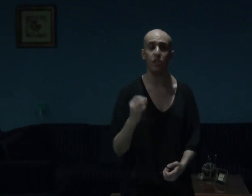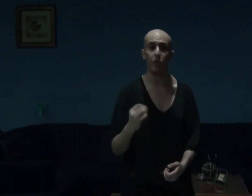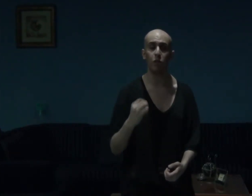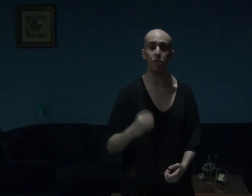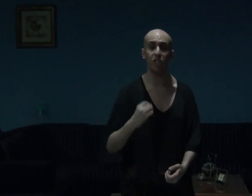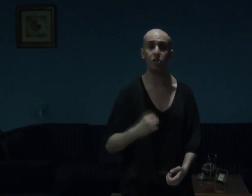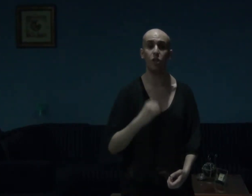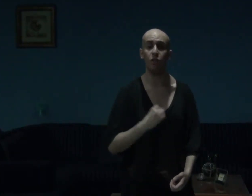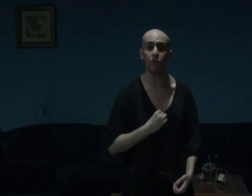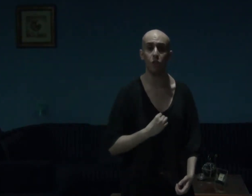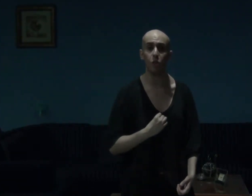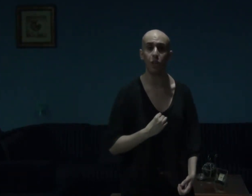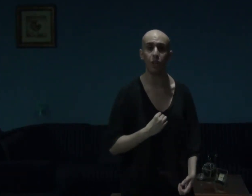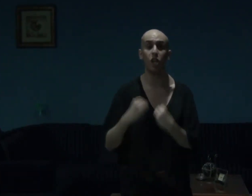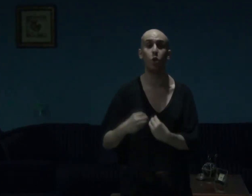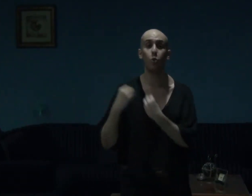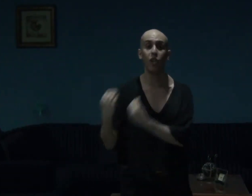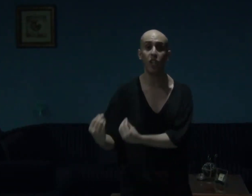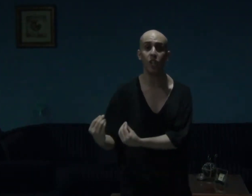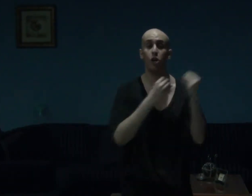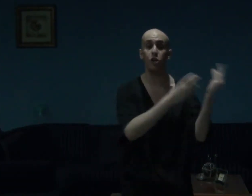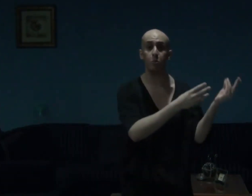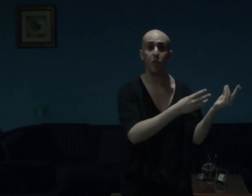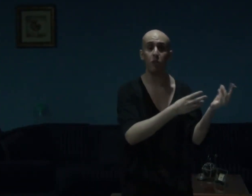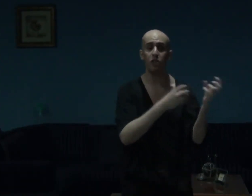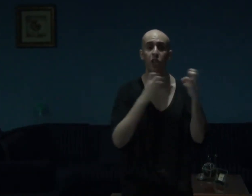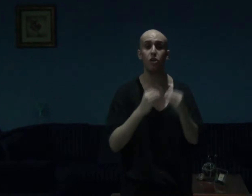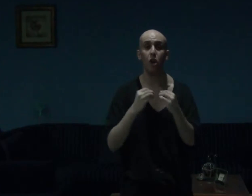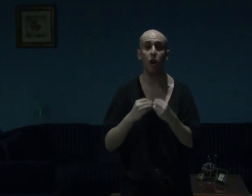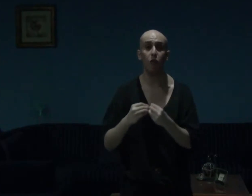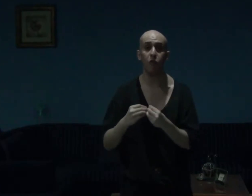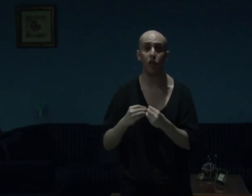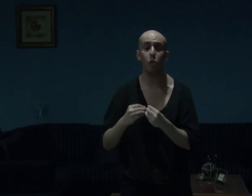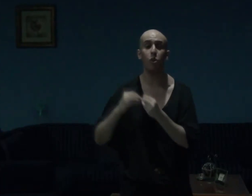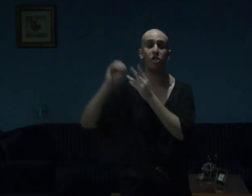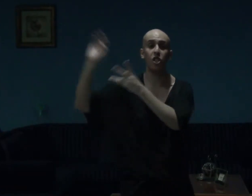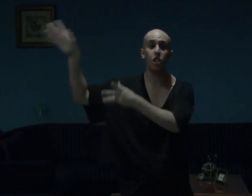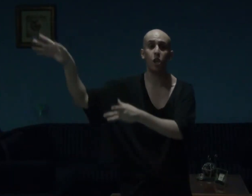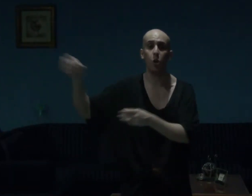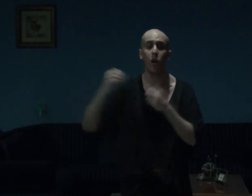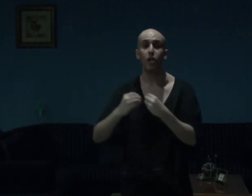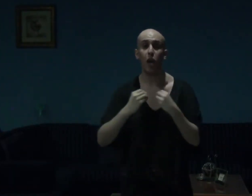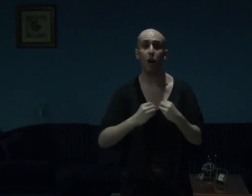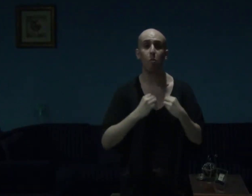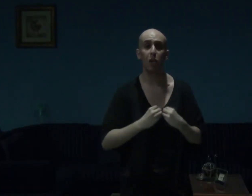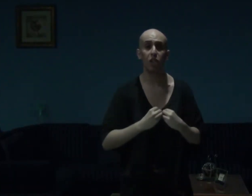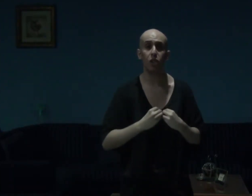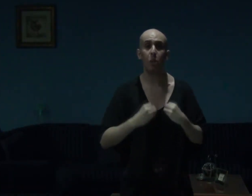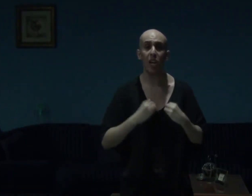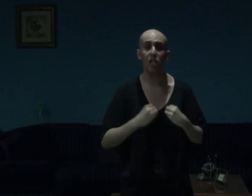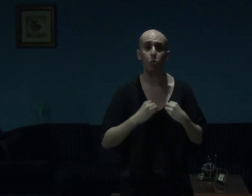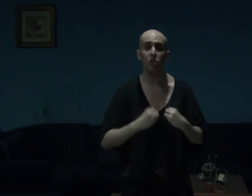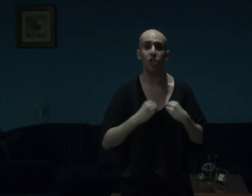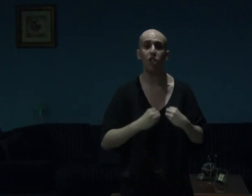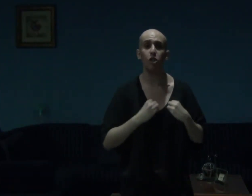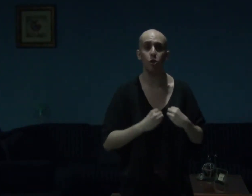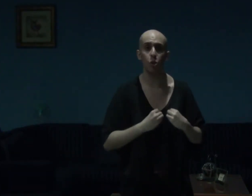that will test her fury, her will, her spirit, and how far will she go, and how much pain will she endure